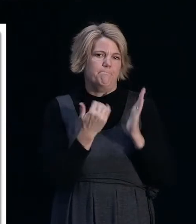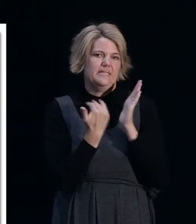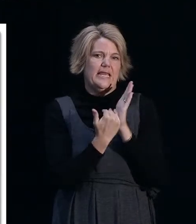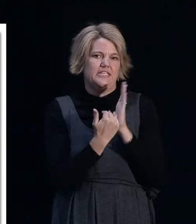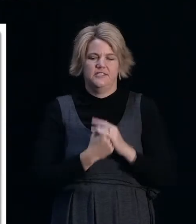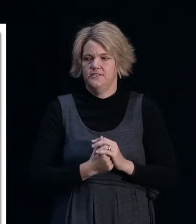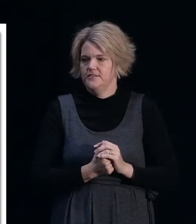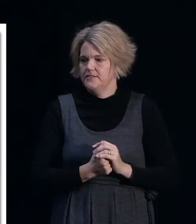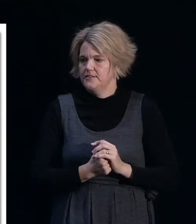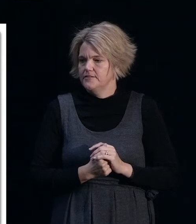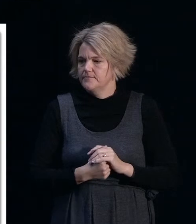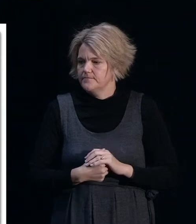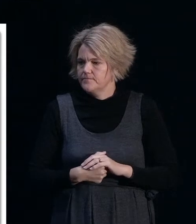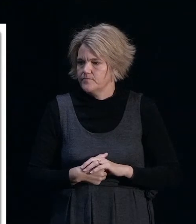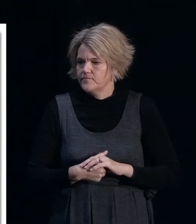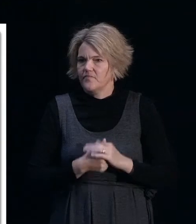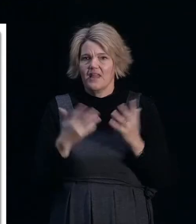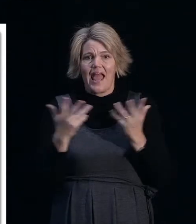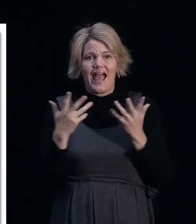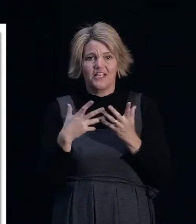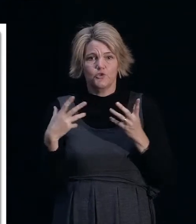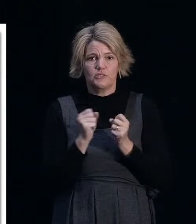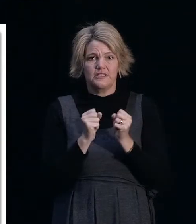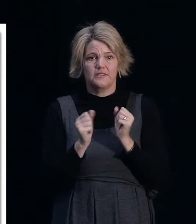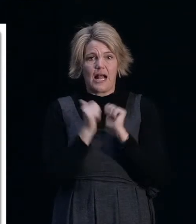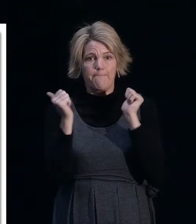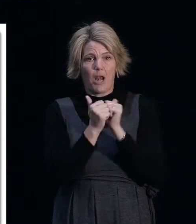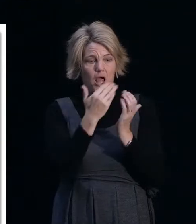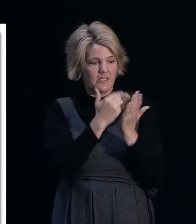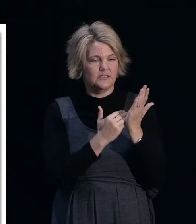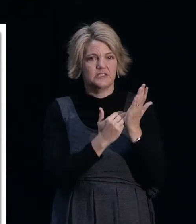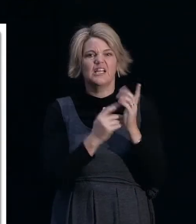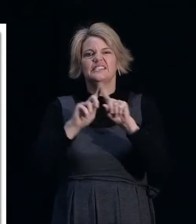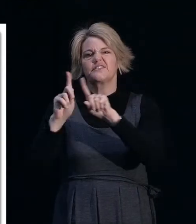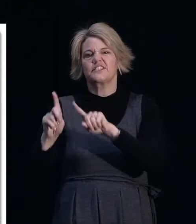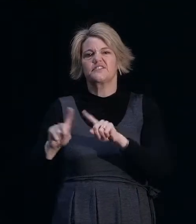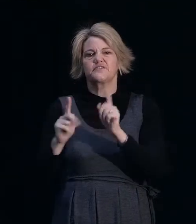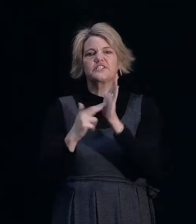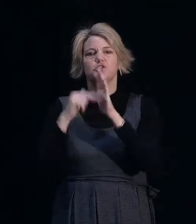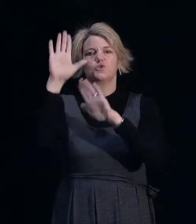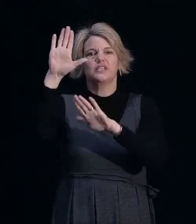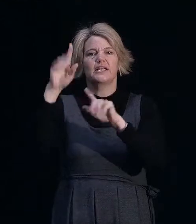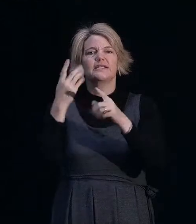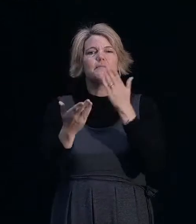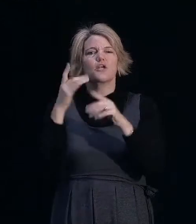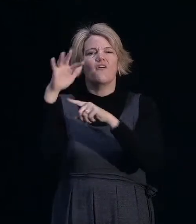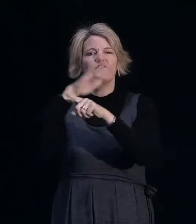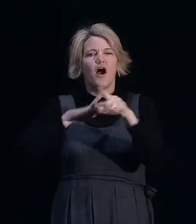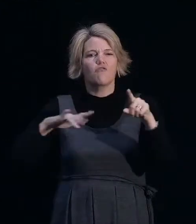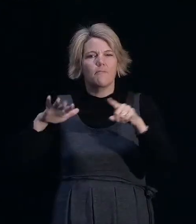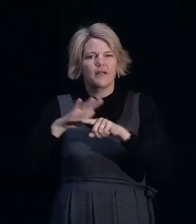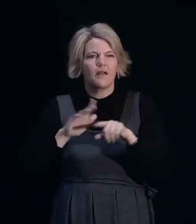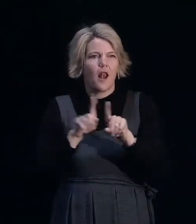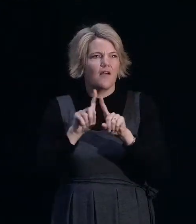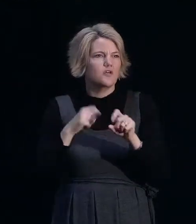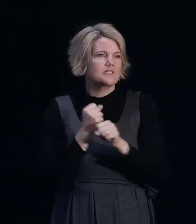And the mechanisms to achieve building code compliance can vary around the country depending on environmental conditions. For example, lots